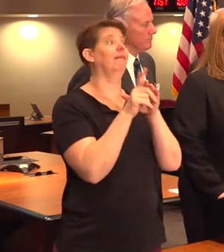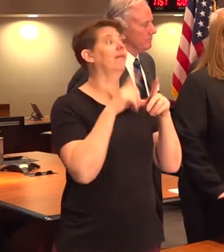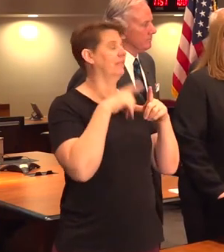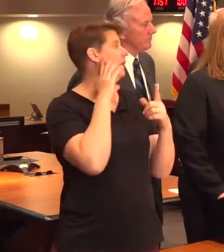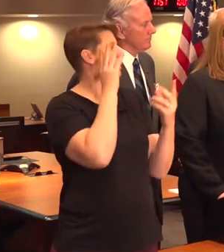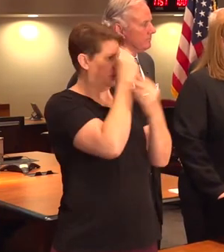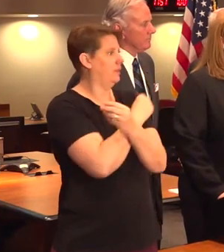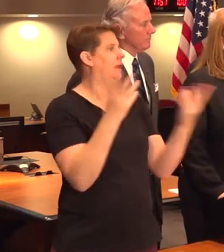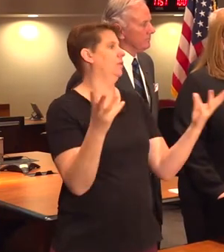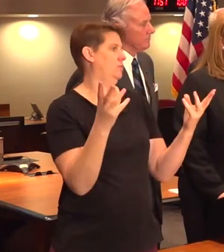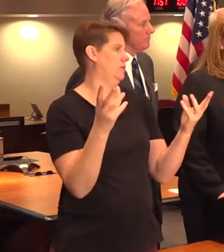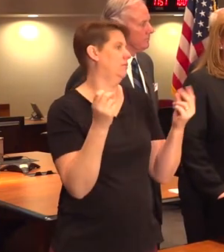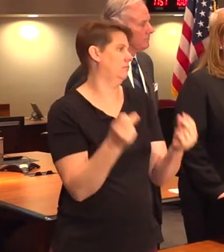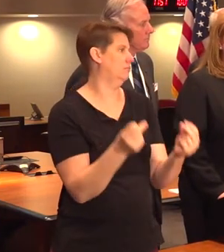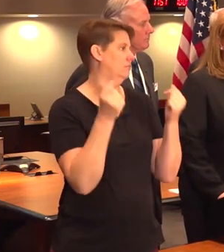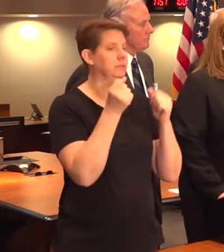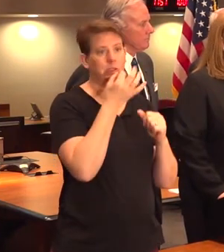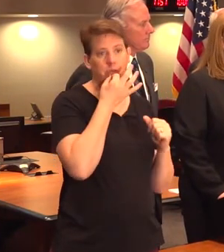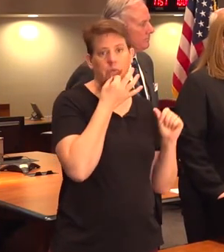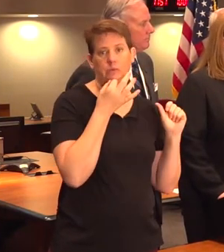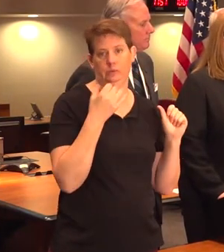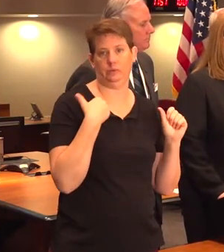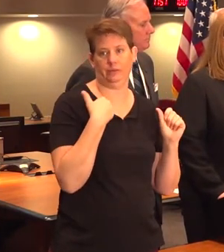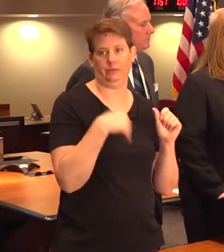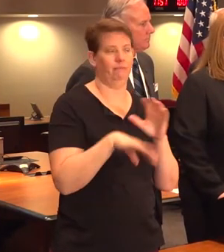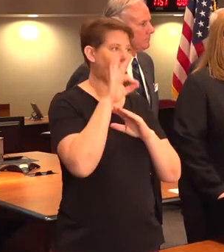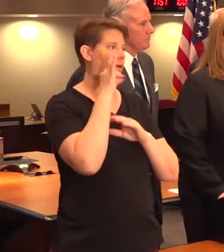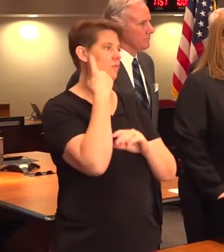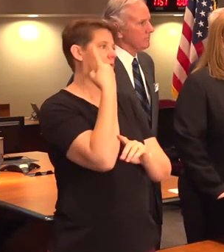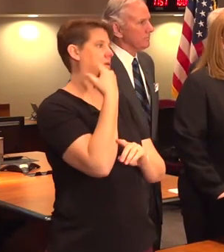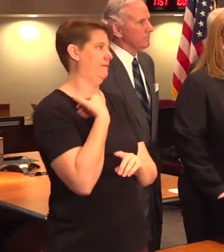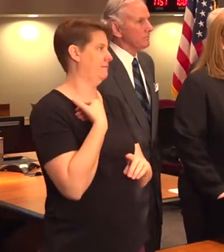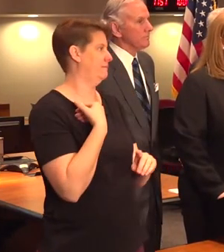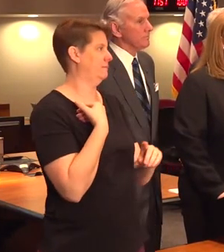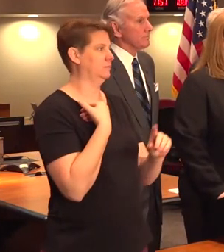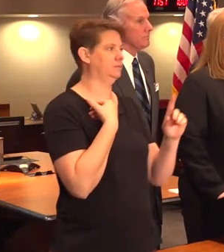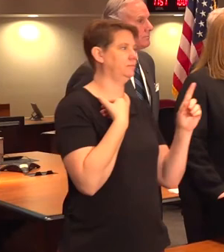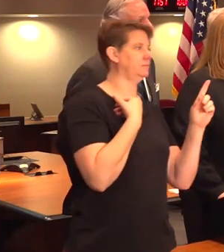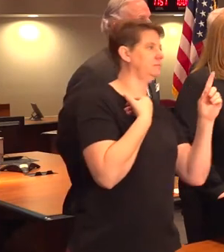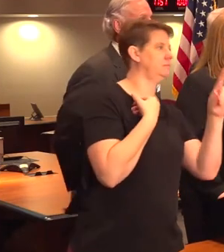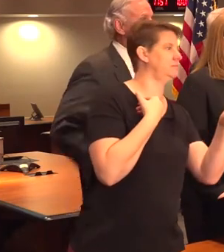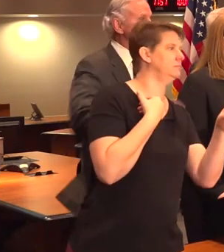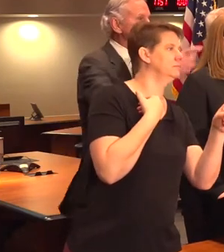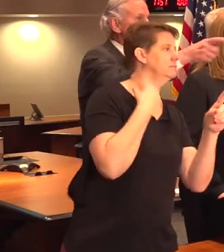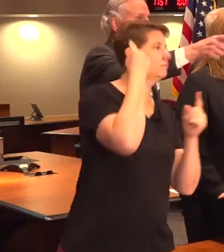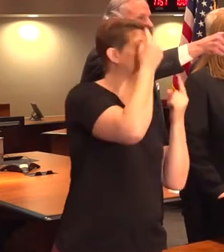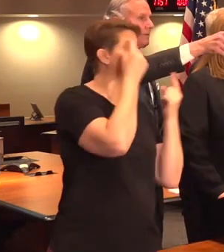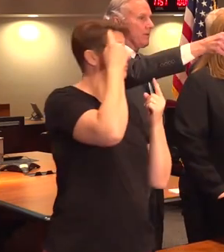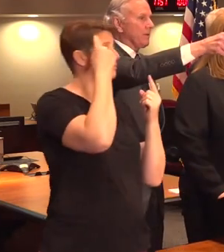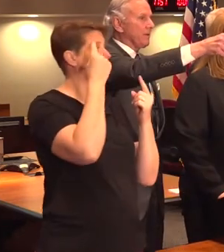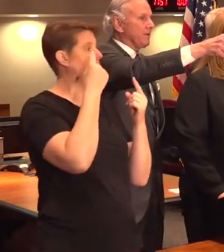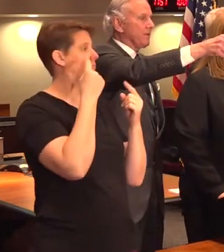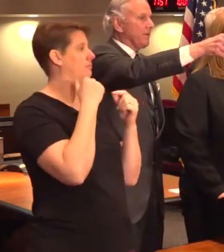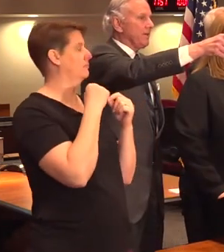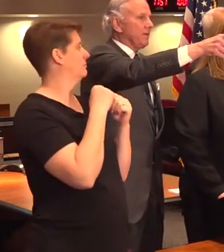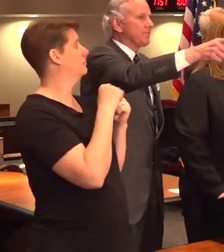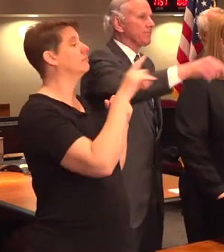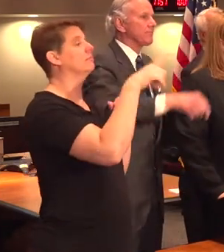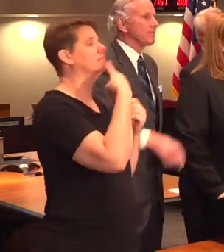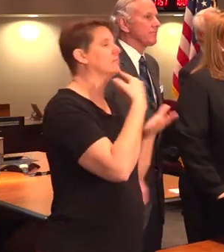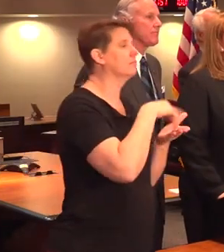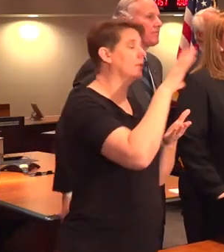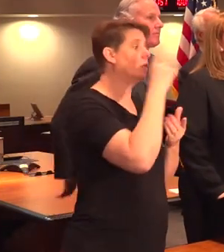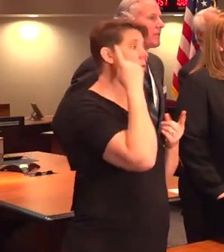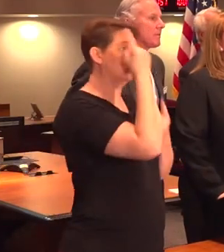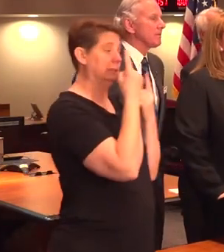the public know as soon as there was a confirmed case. Are you guys considering quarantines or travel restrictions? Say it again.